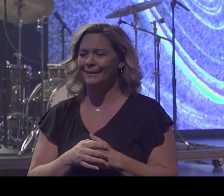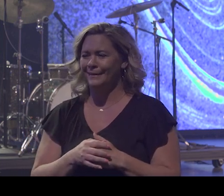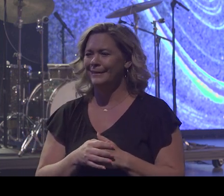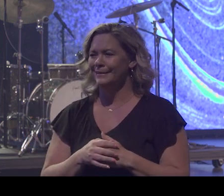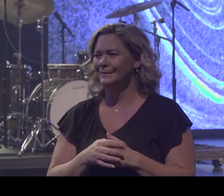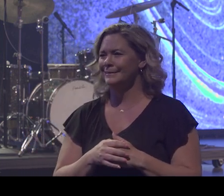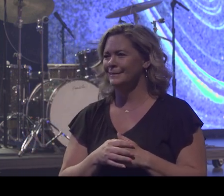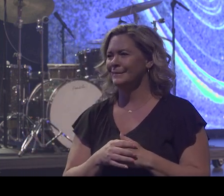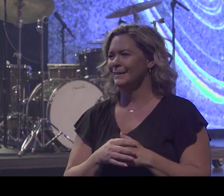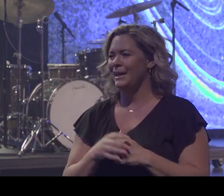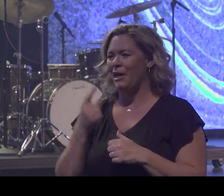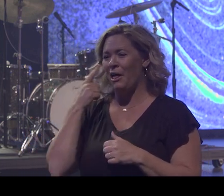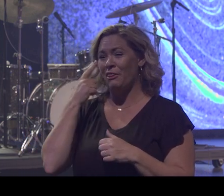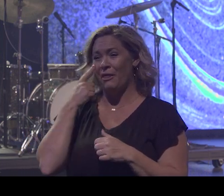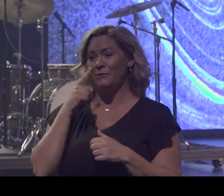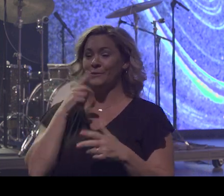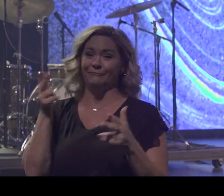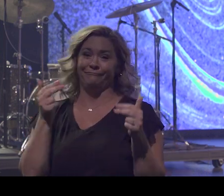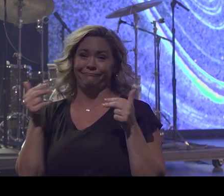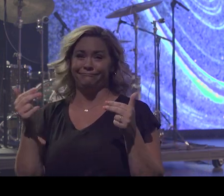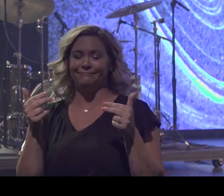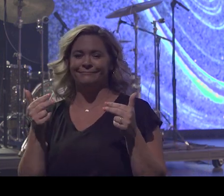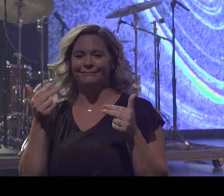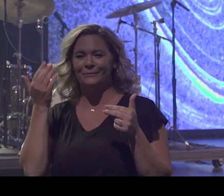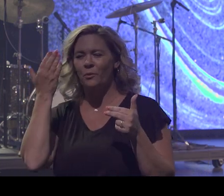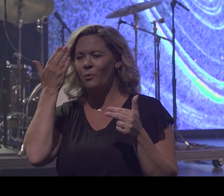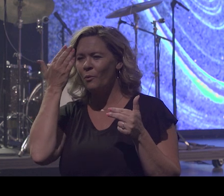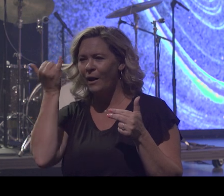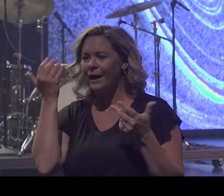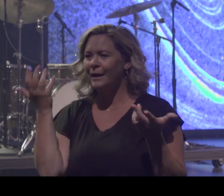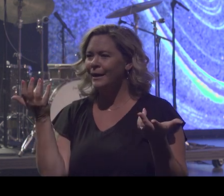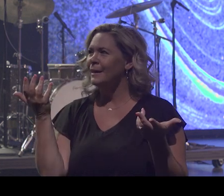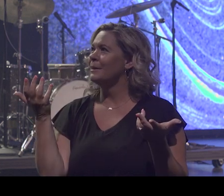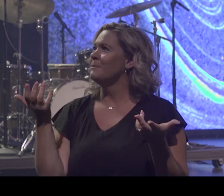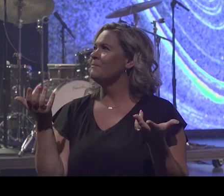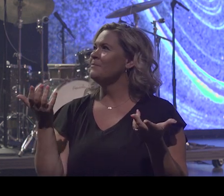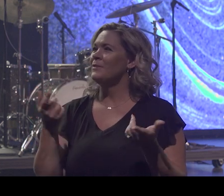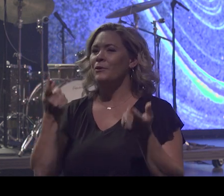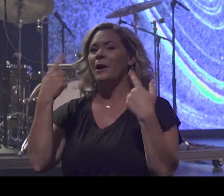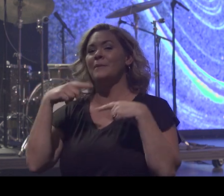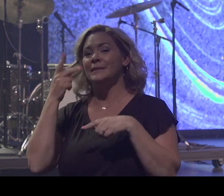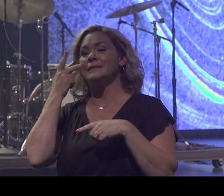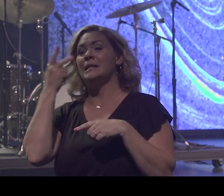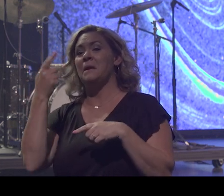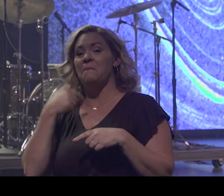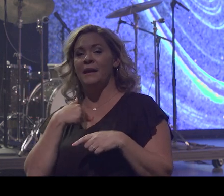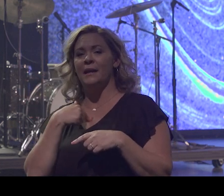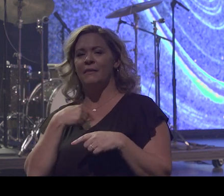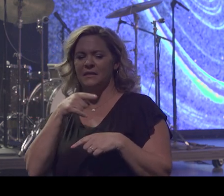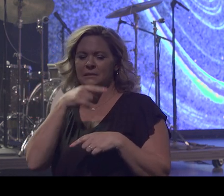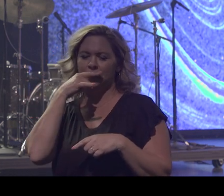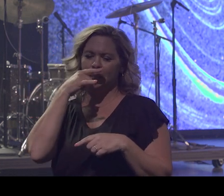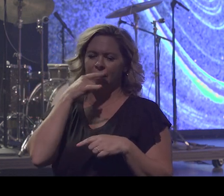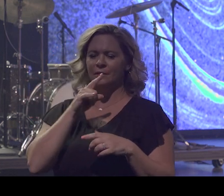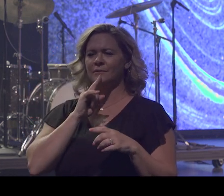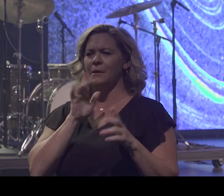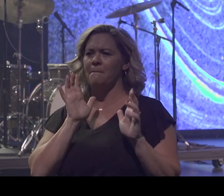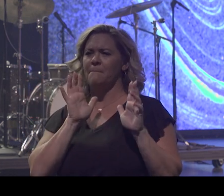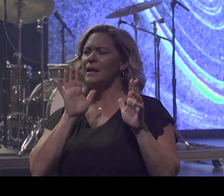I thought it was hilarious, you know, because, you know, here it is. They come in to see me and say, well, this kid is the black Ted Williams and he's going to be the next